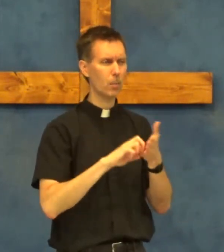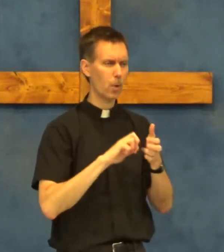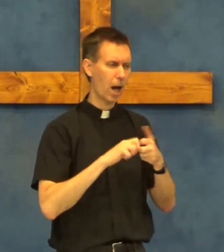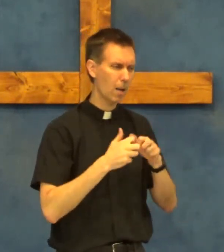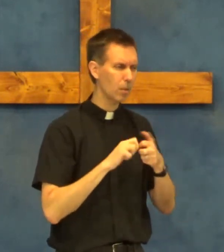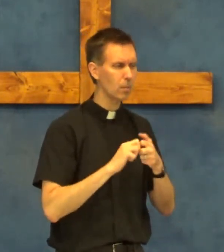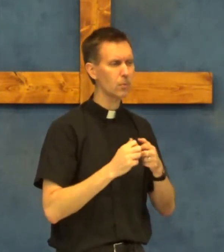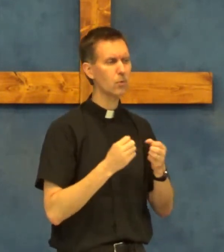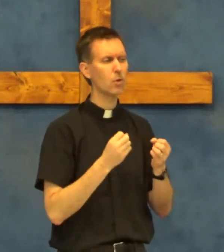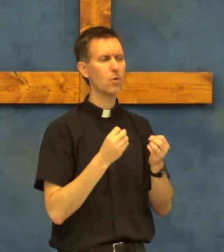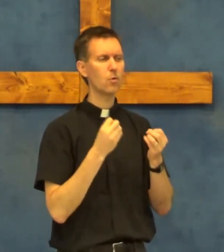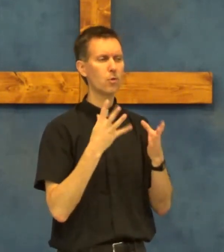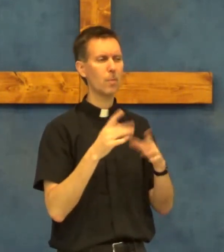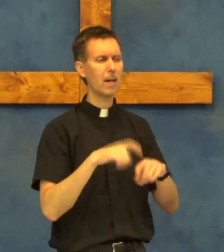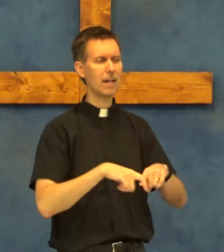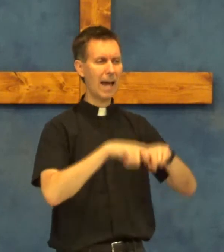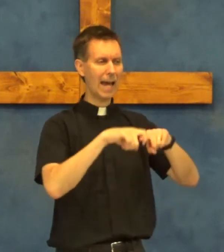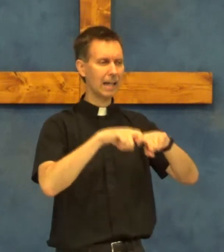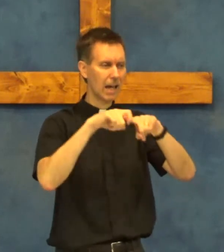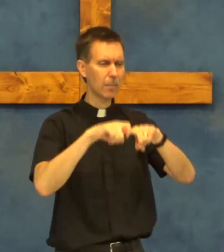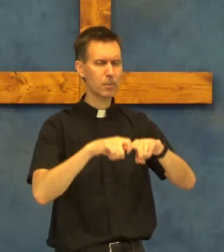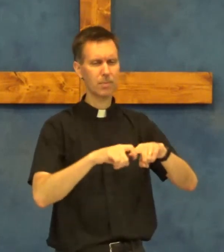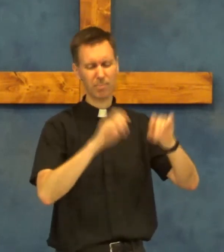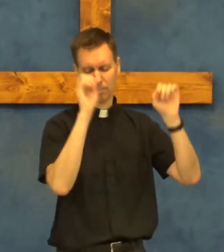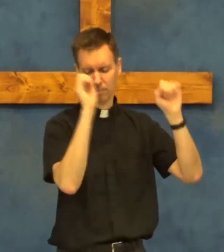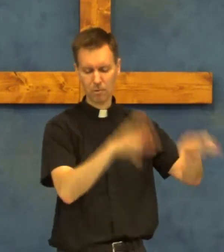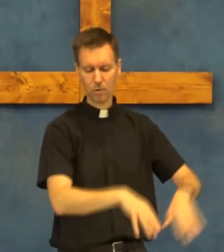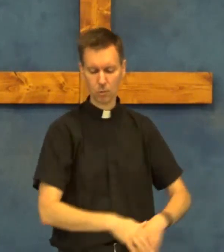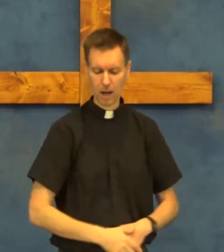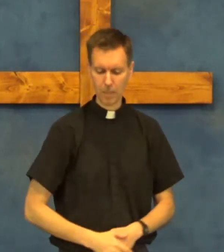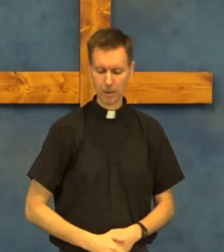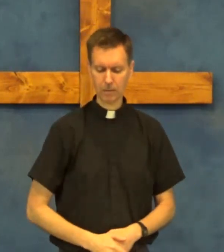problems too many hangups just drop it